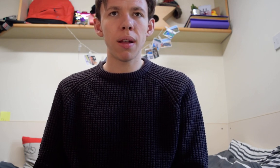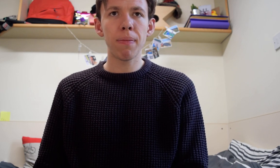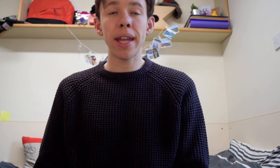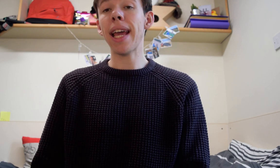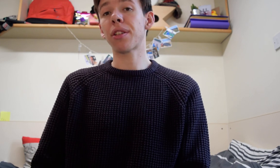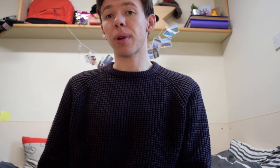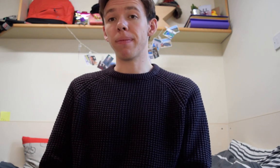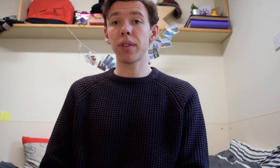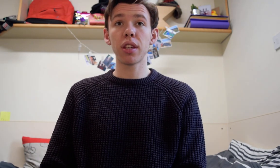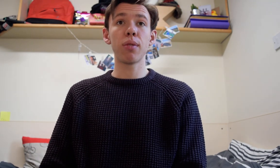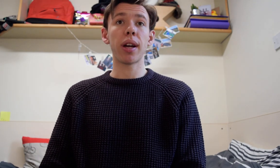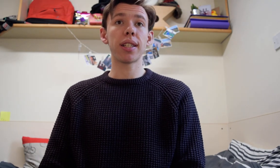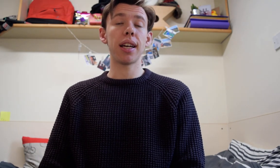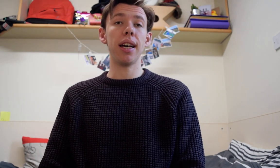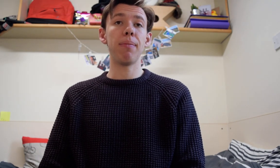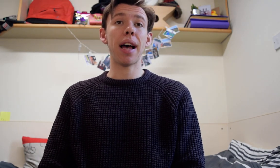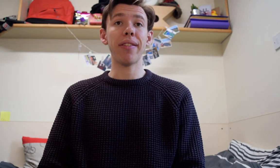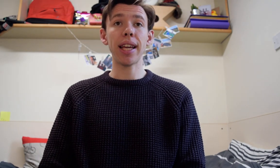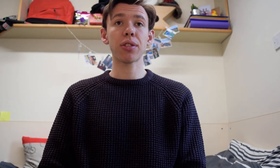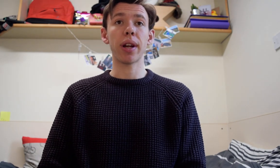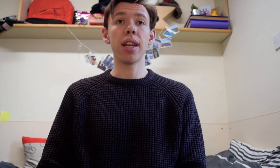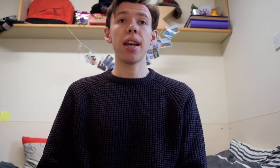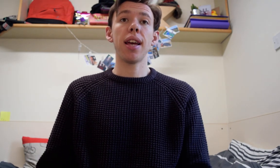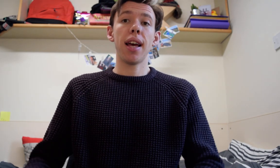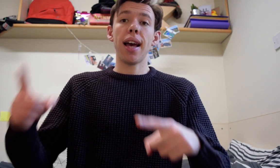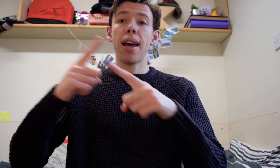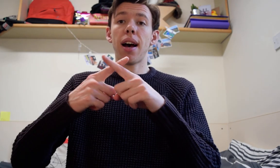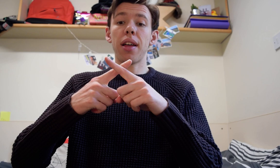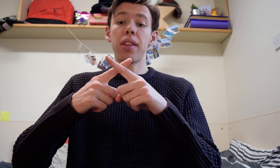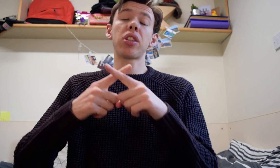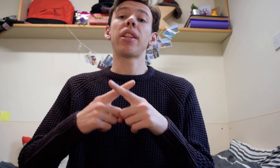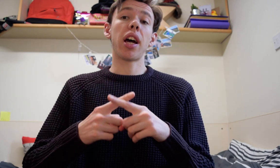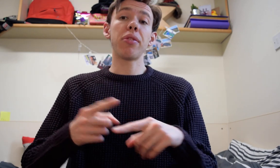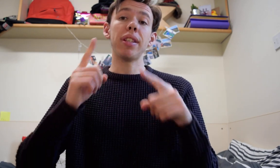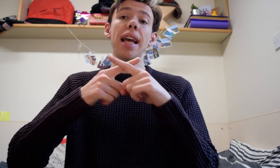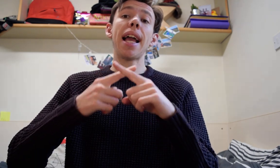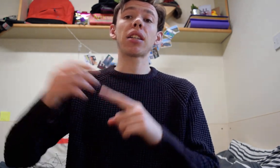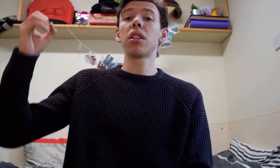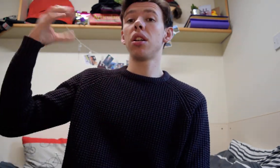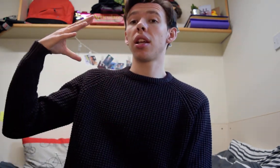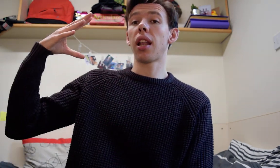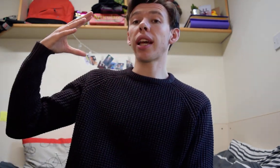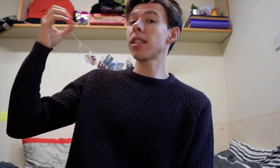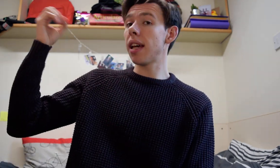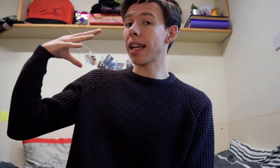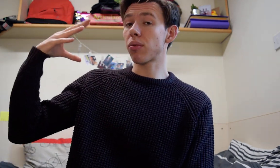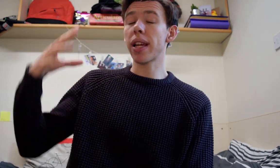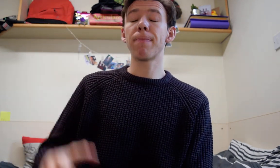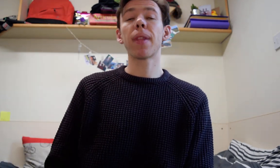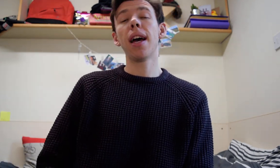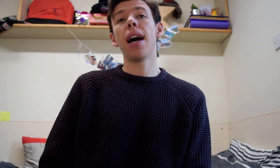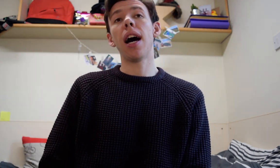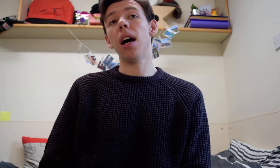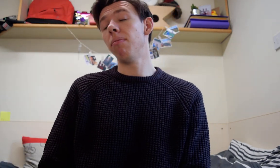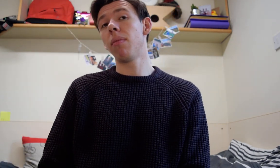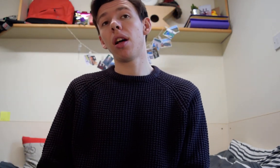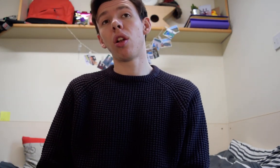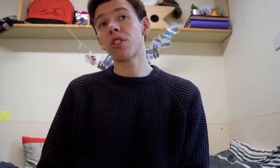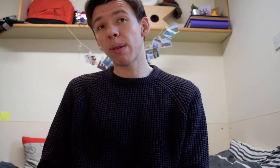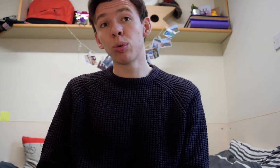an x-ray you might have an x-ray the sign that I do is x light x-ray lots of people